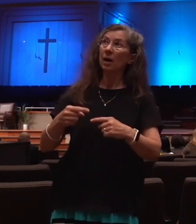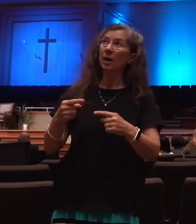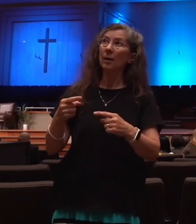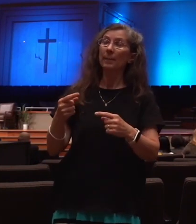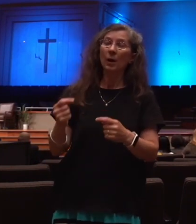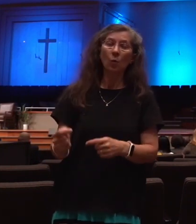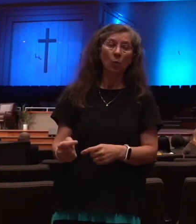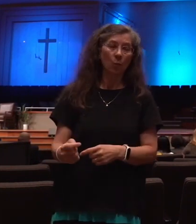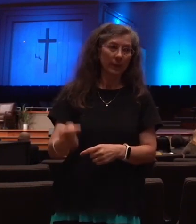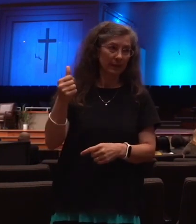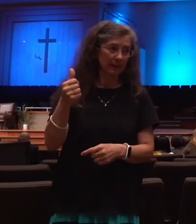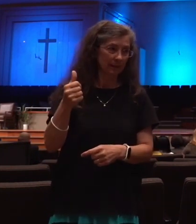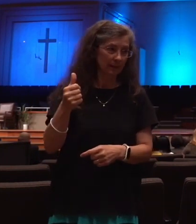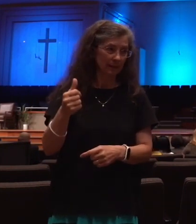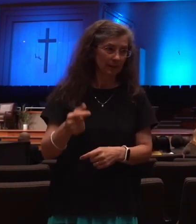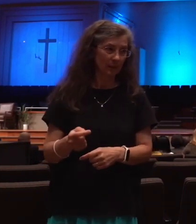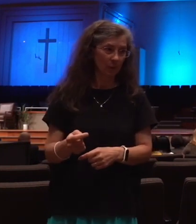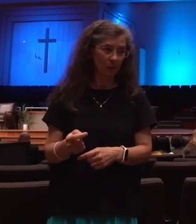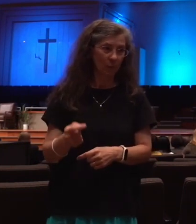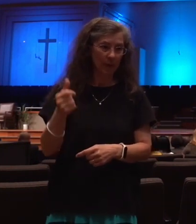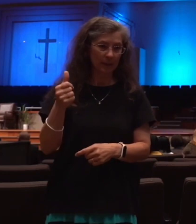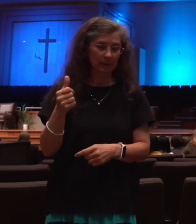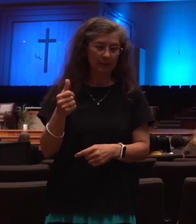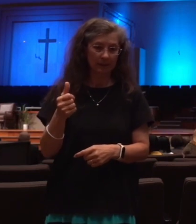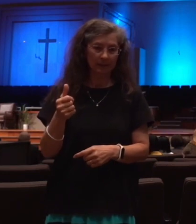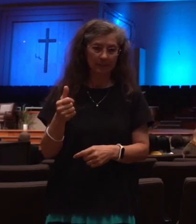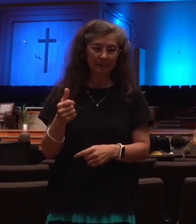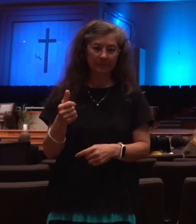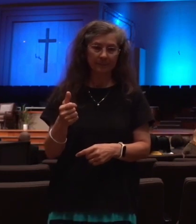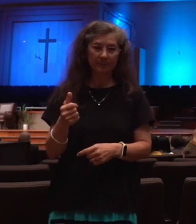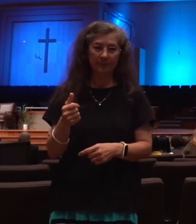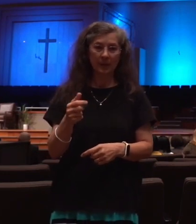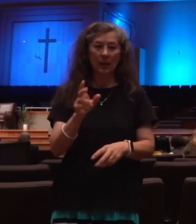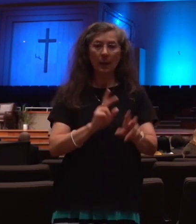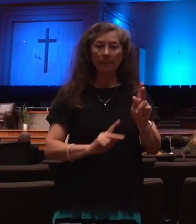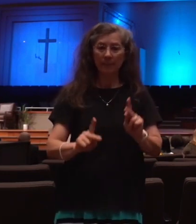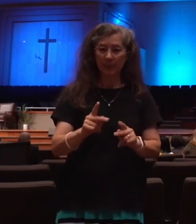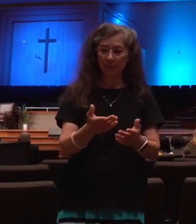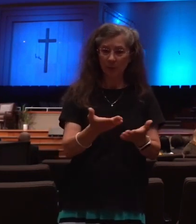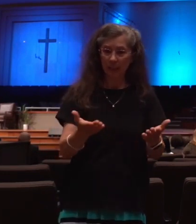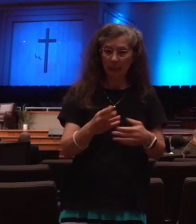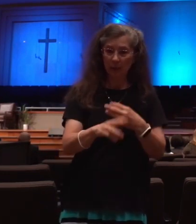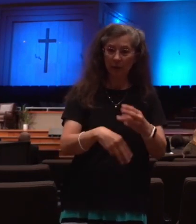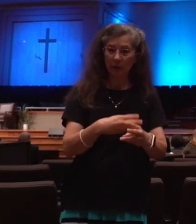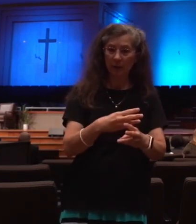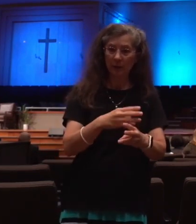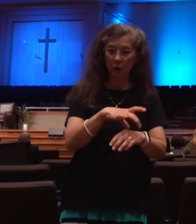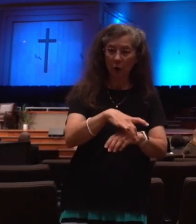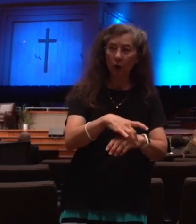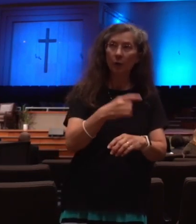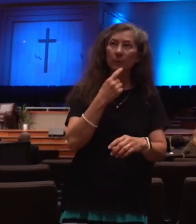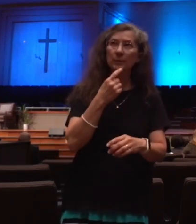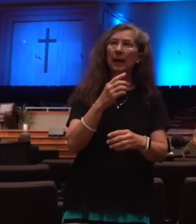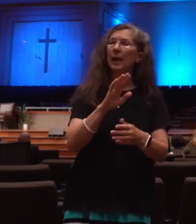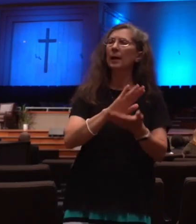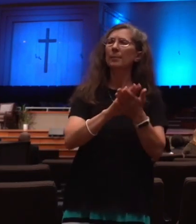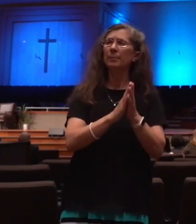suddenly. In fact, it says, for when they shall say peace and safety, then sudden destruction